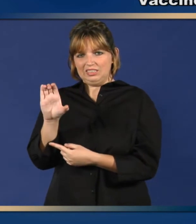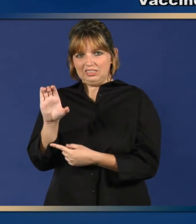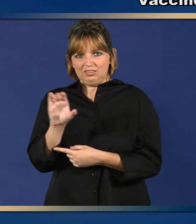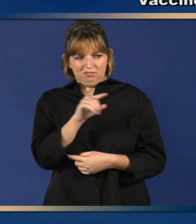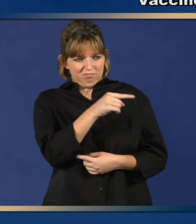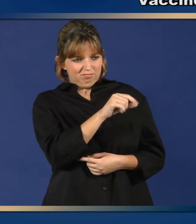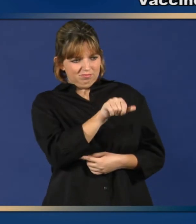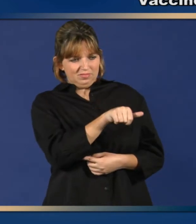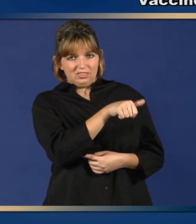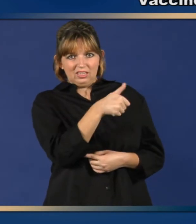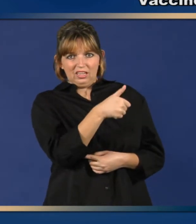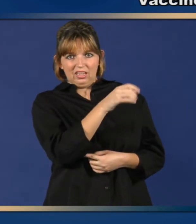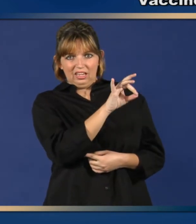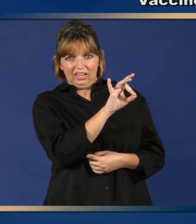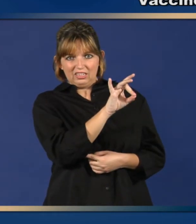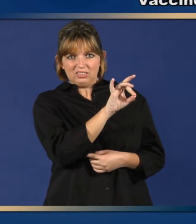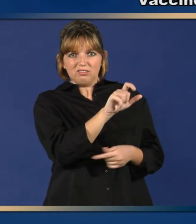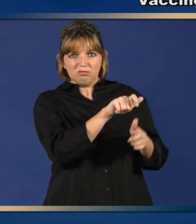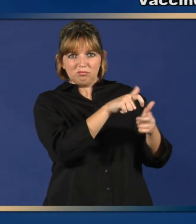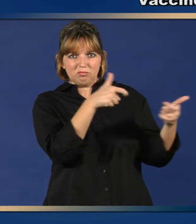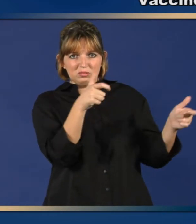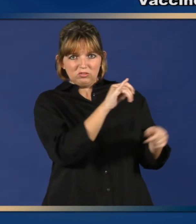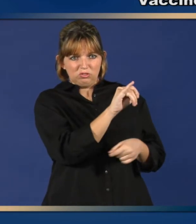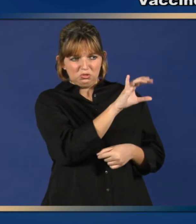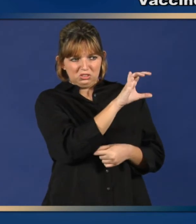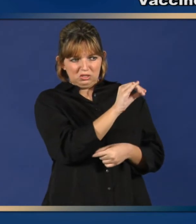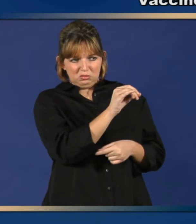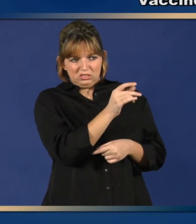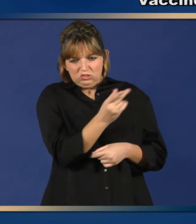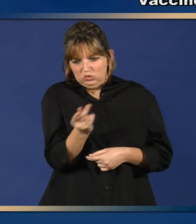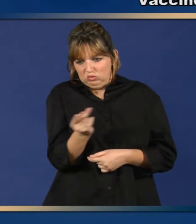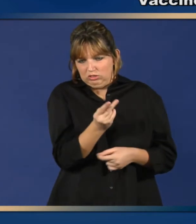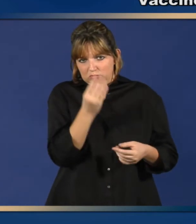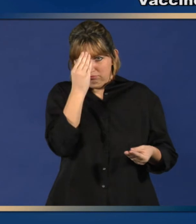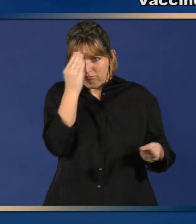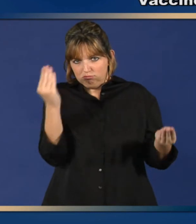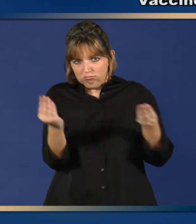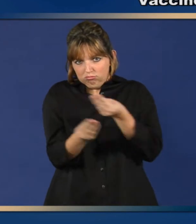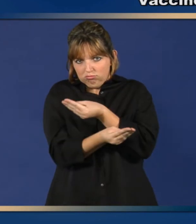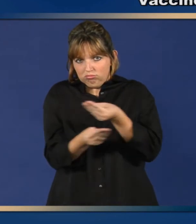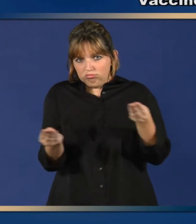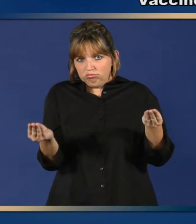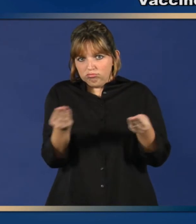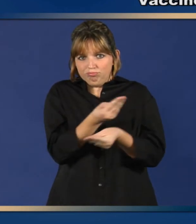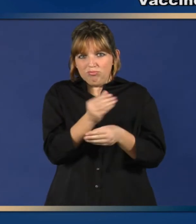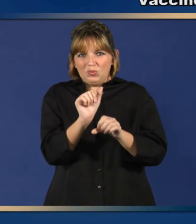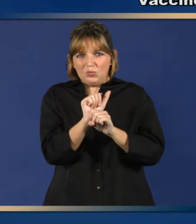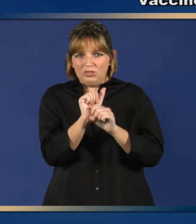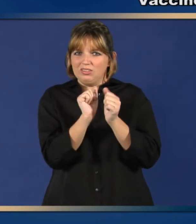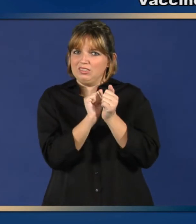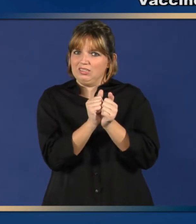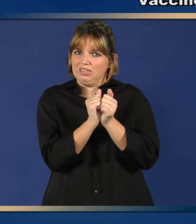If there are new side effects, safety alerts are sent out to your health care providers.